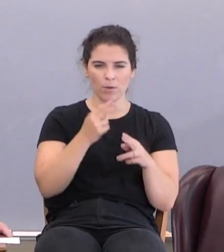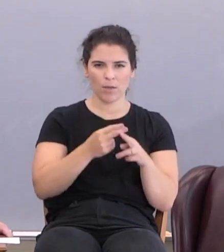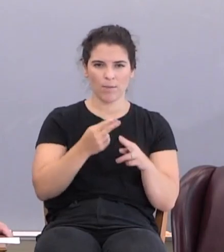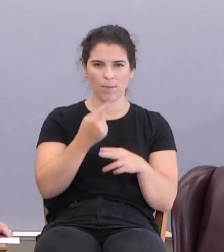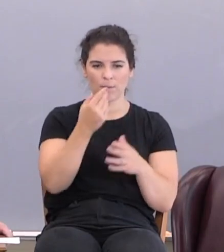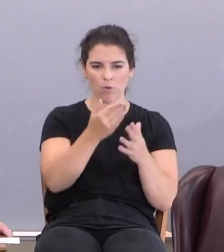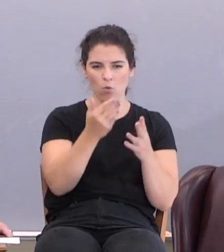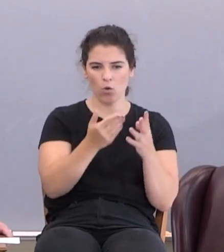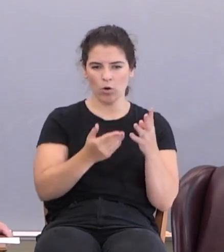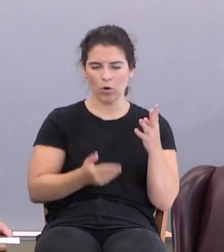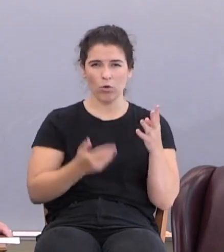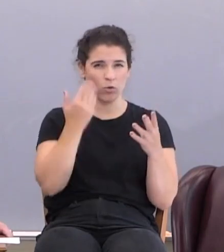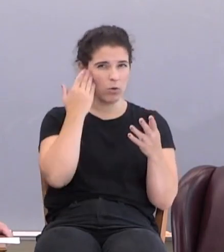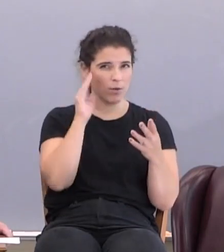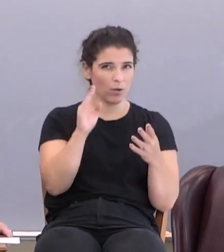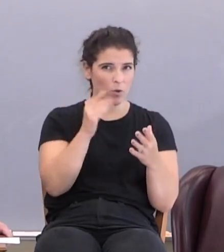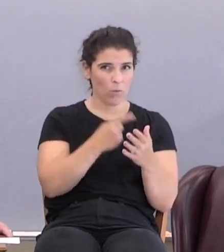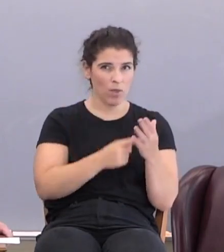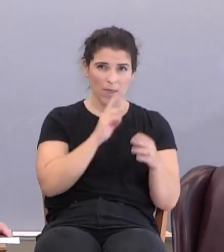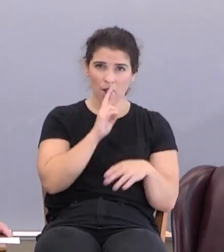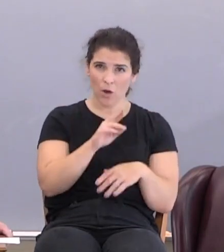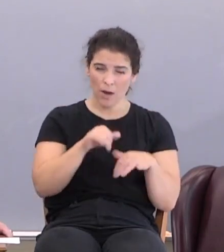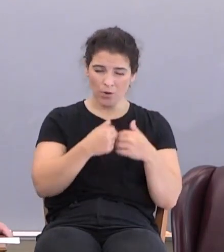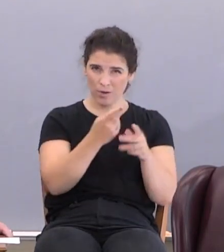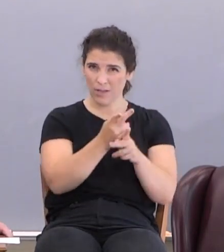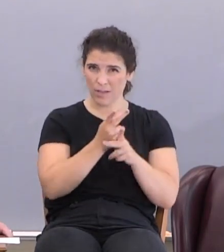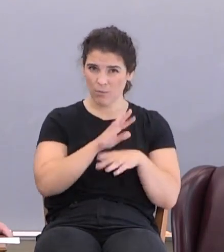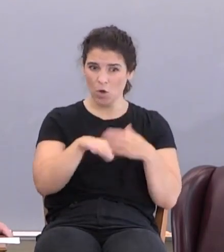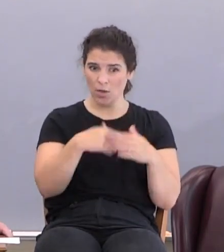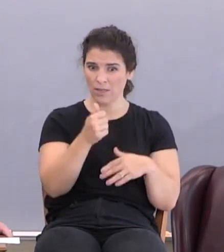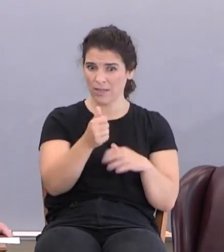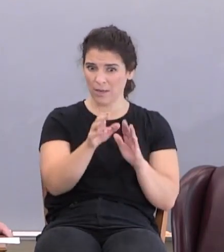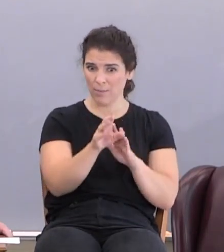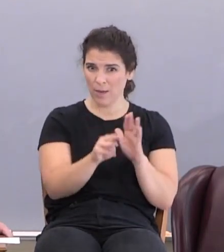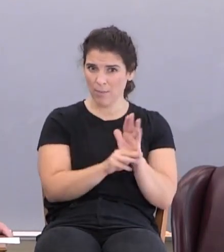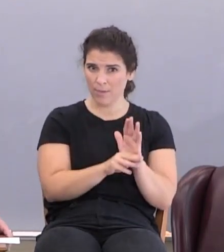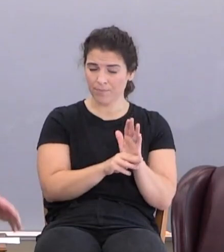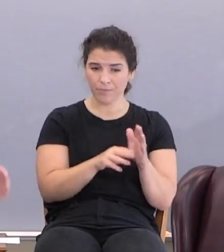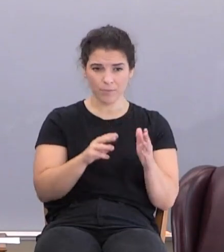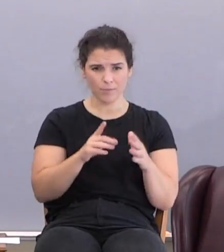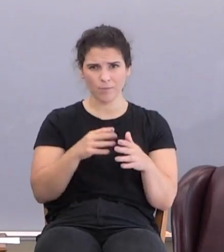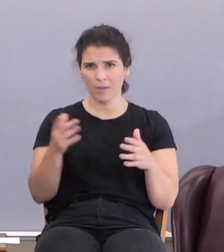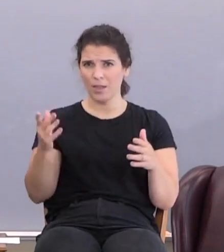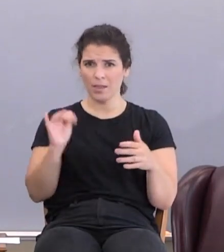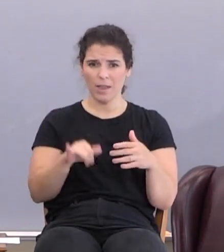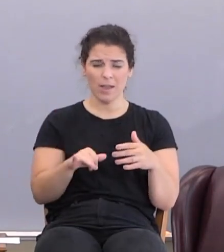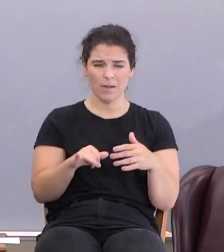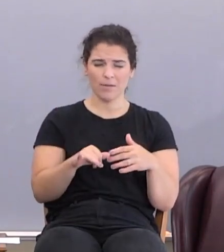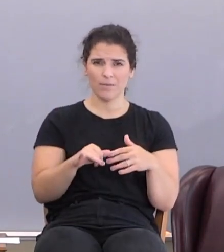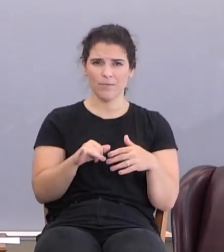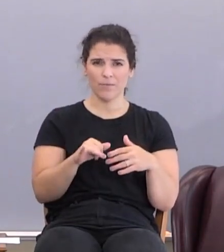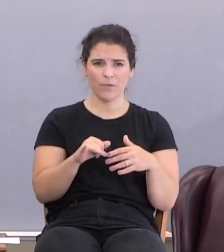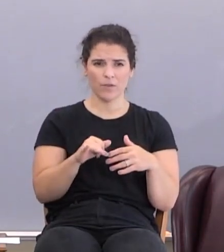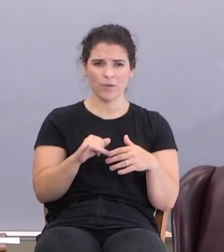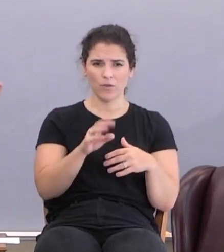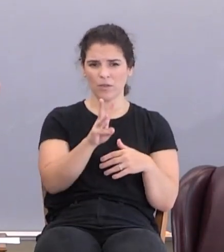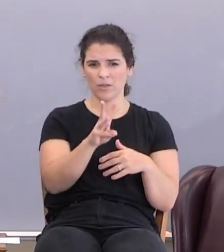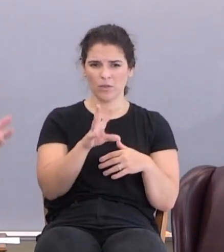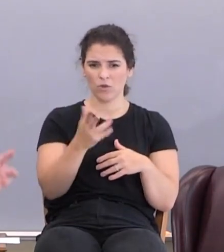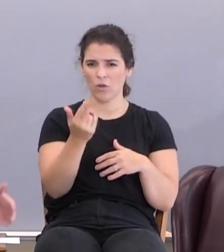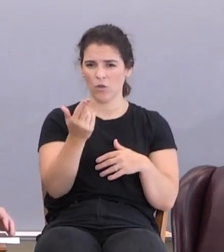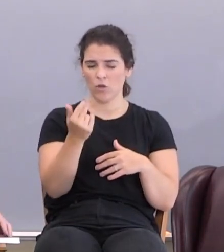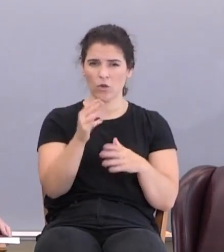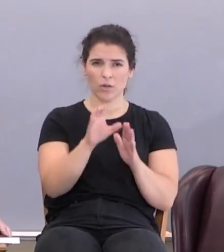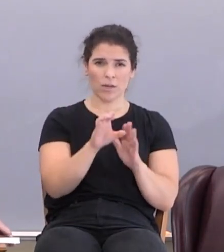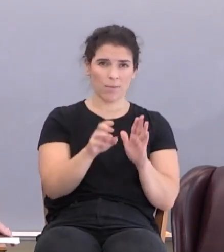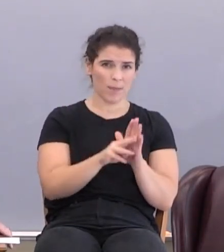Well, if you don't even know what they are, how are going to keep them? And besides that, I've got to count as 613